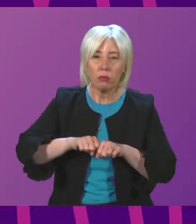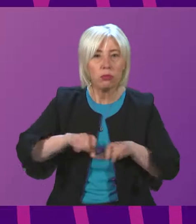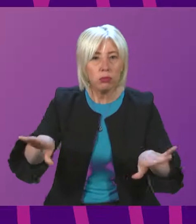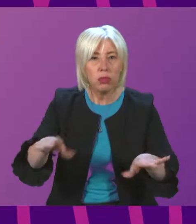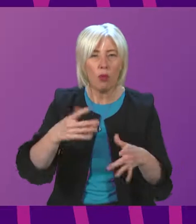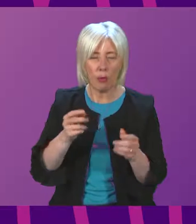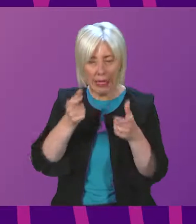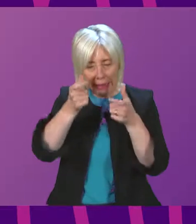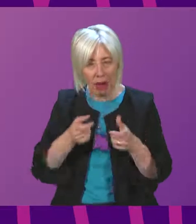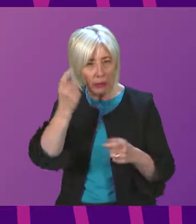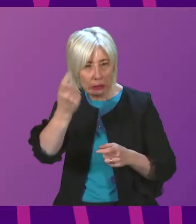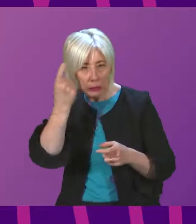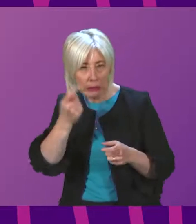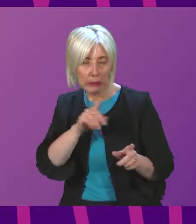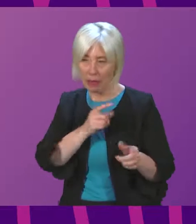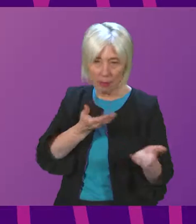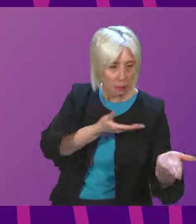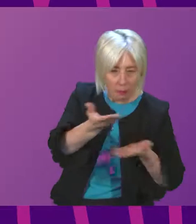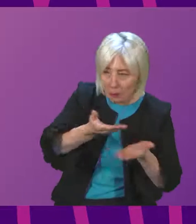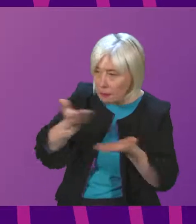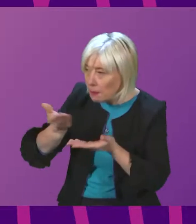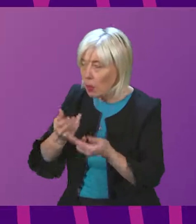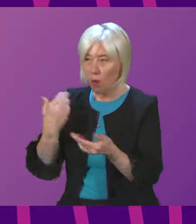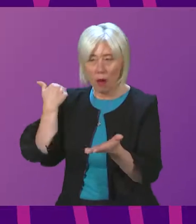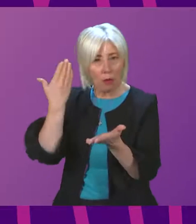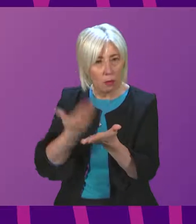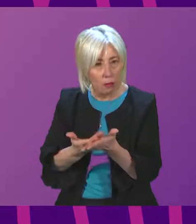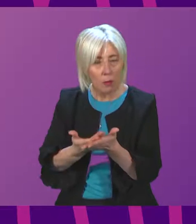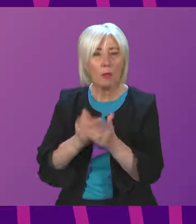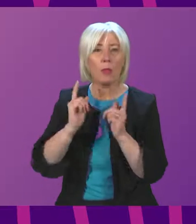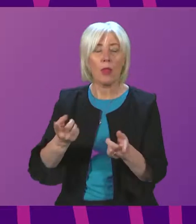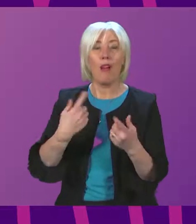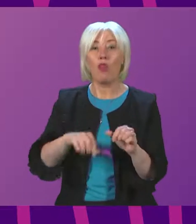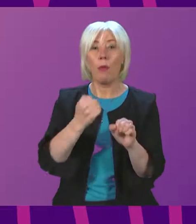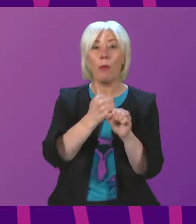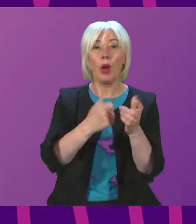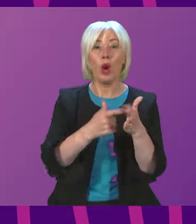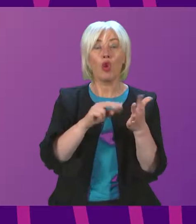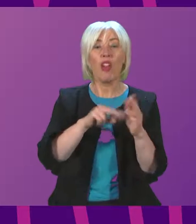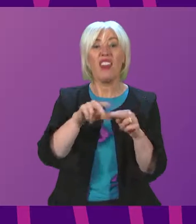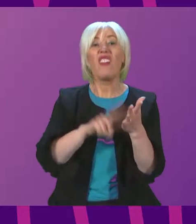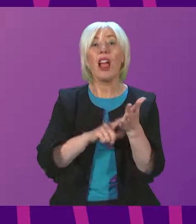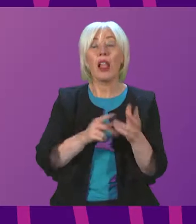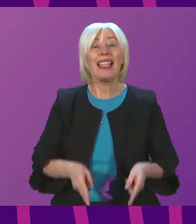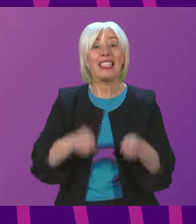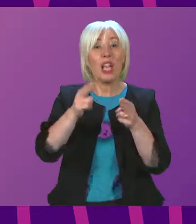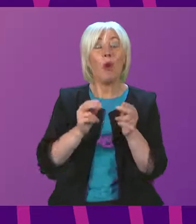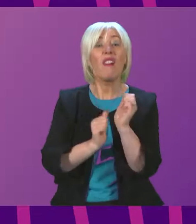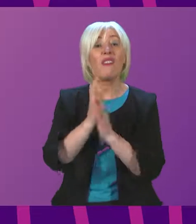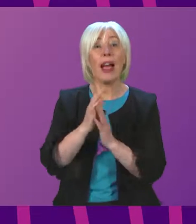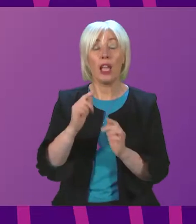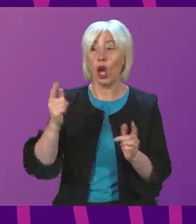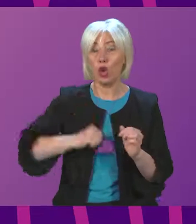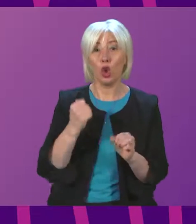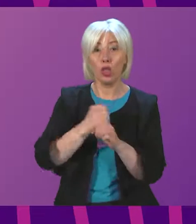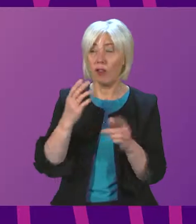have been carefully considered and consulted on over a number of years. Following the Grenfell Tower fire, the Scottish Government undertook a review of Scotland's